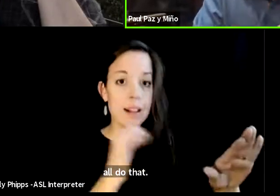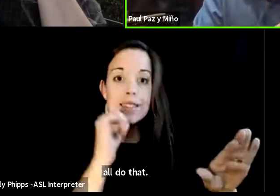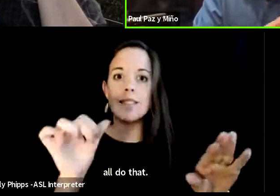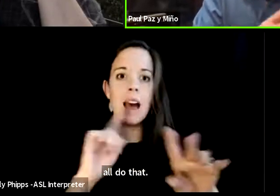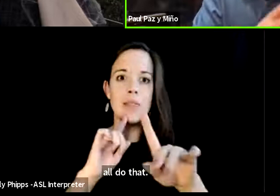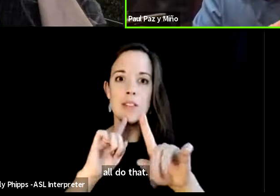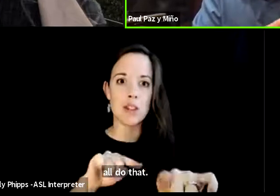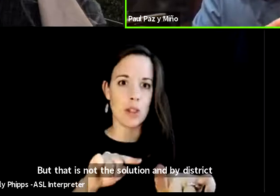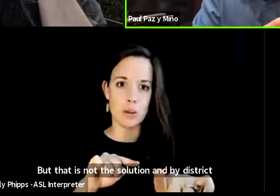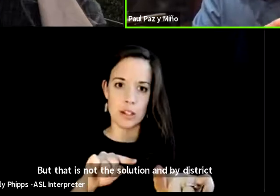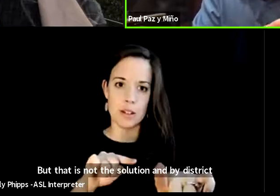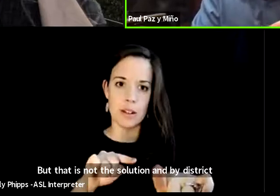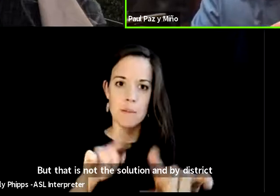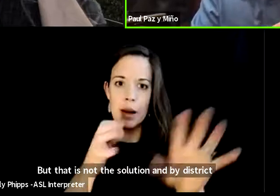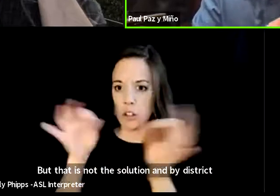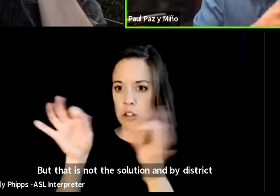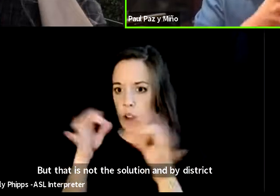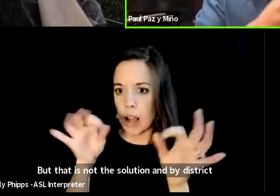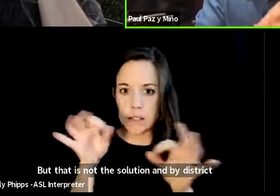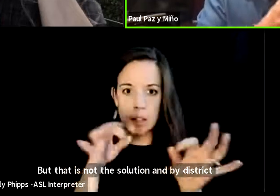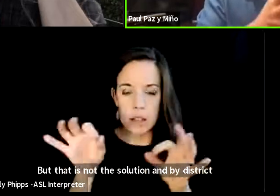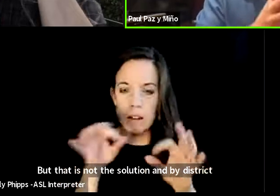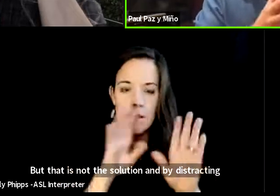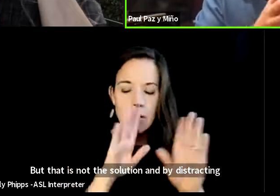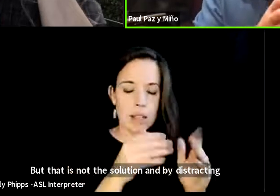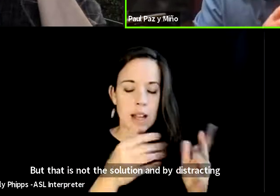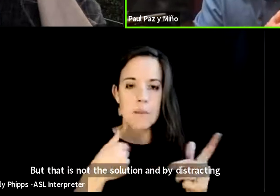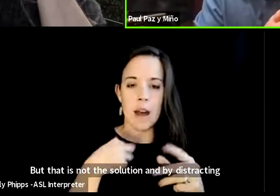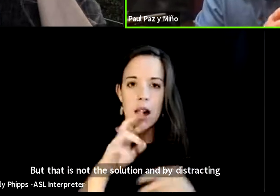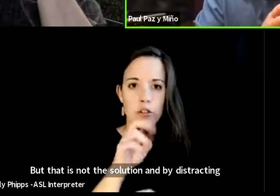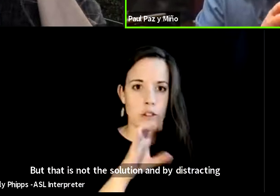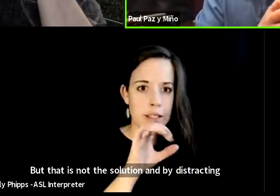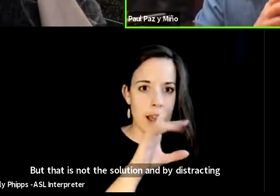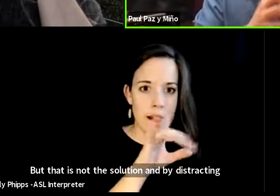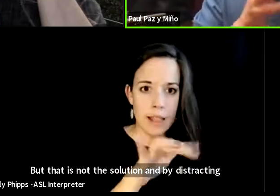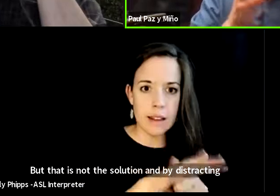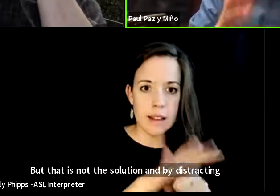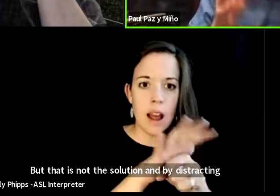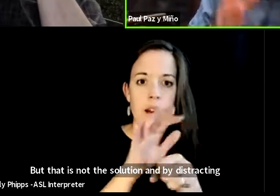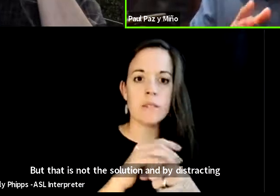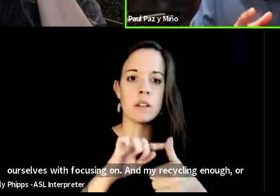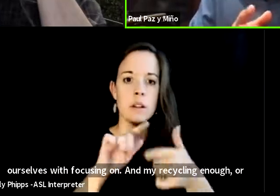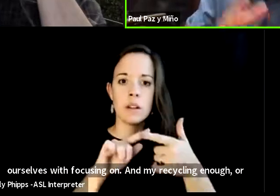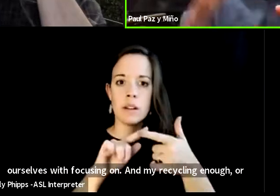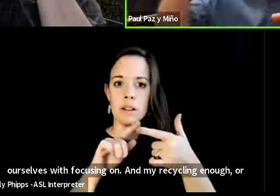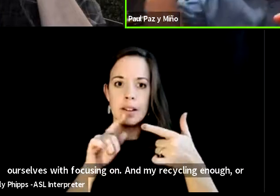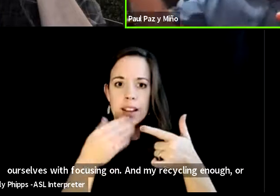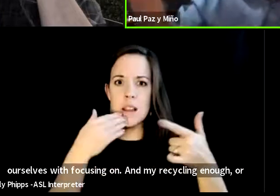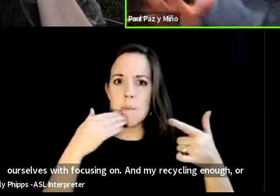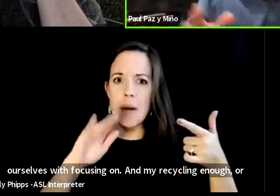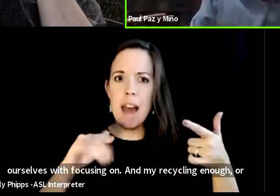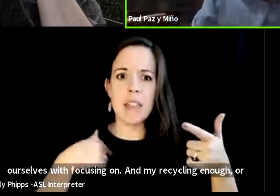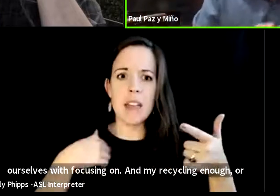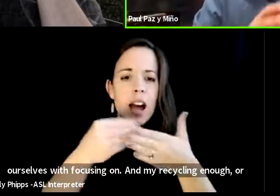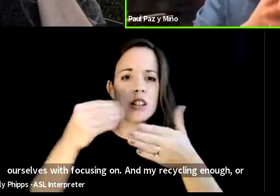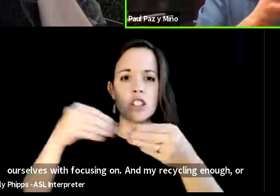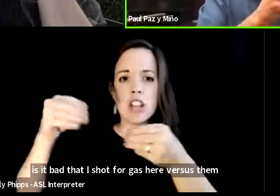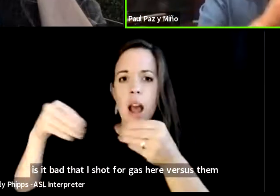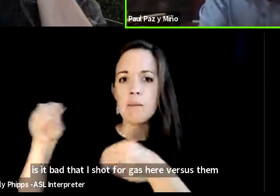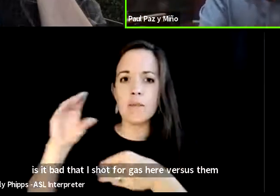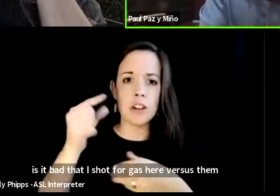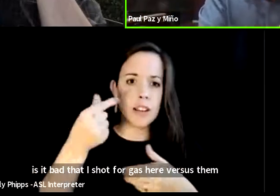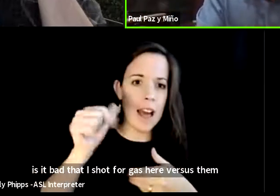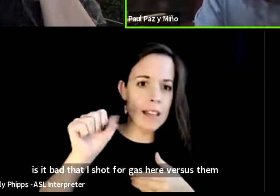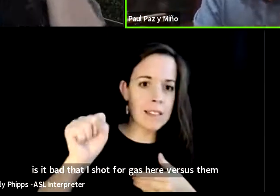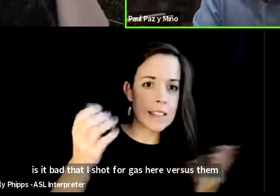distracting ourselves with focusing on am i recycling enough or is it bad that i shop for gas here versus there or